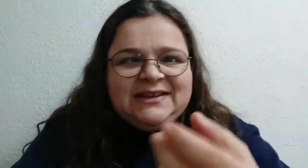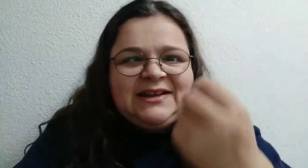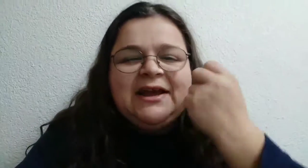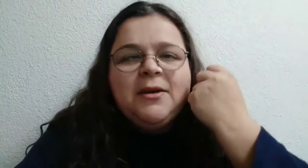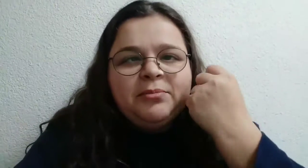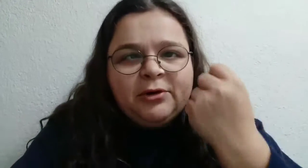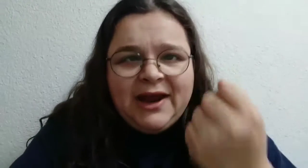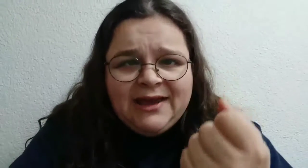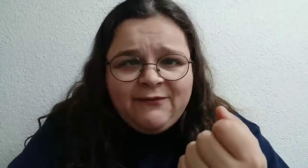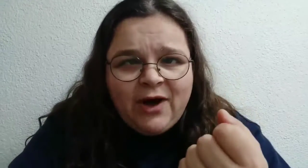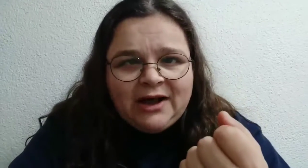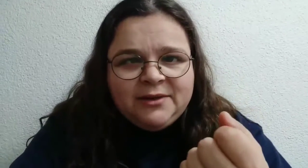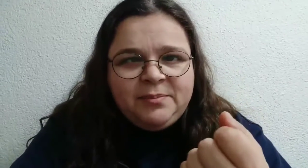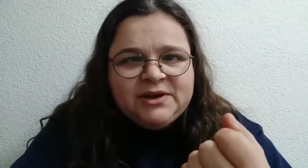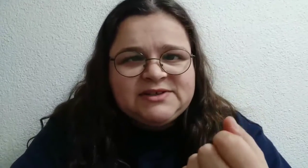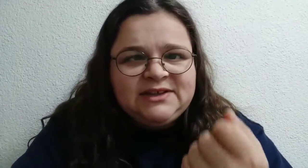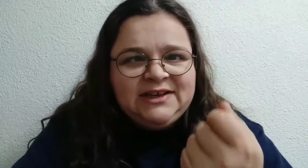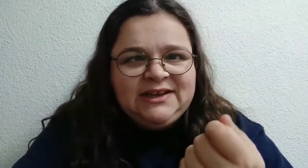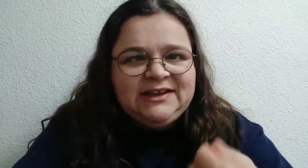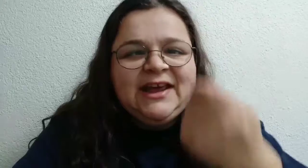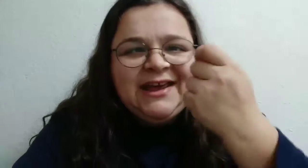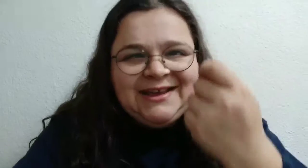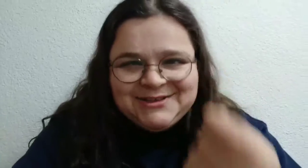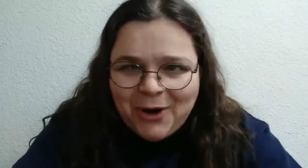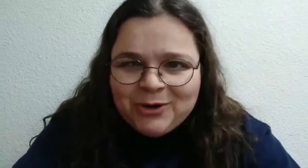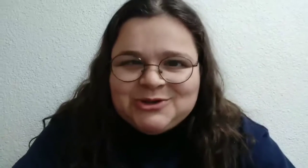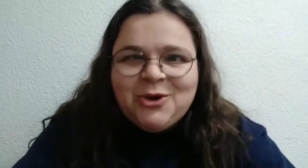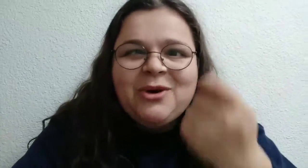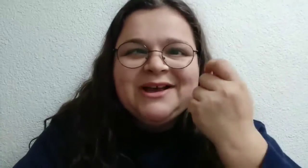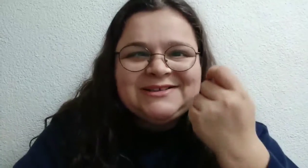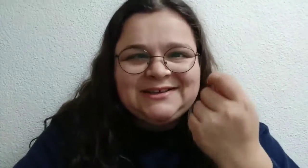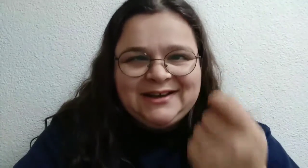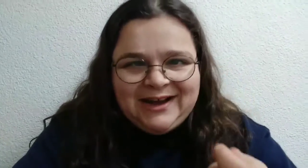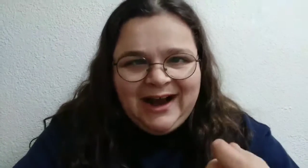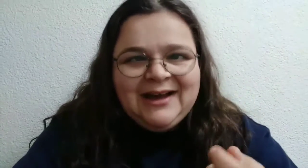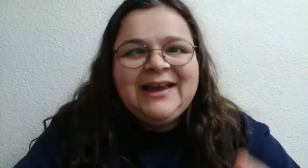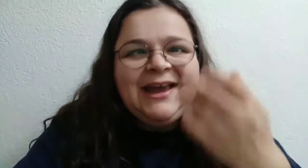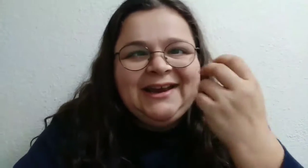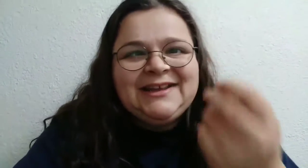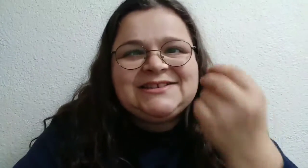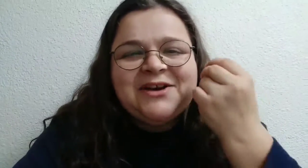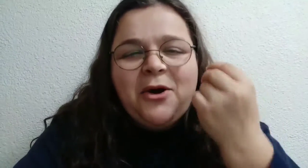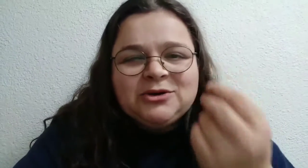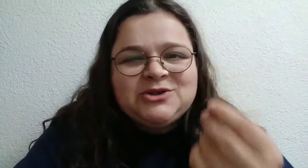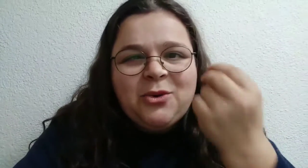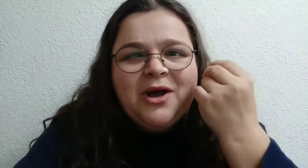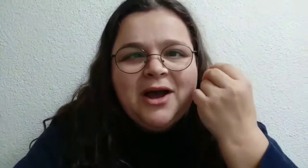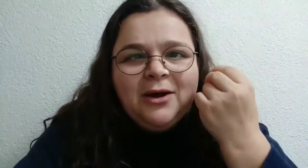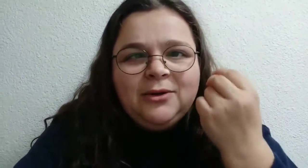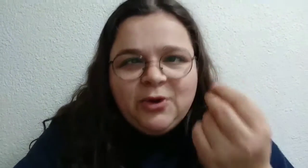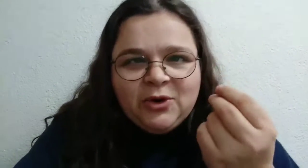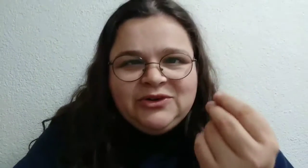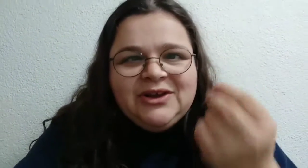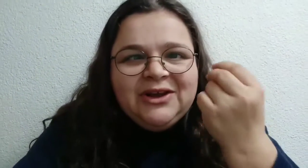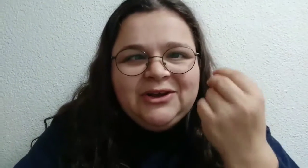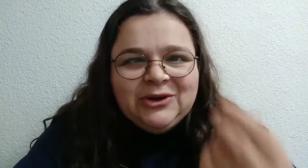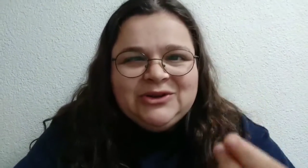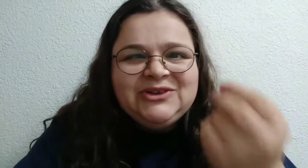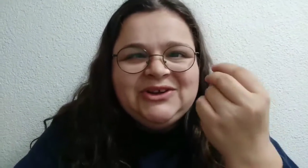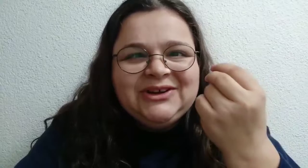saying that praying for other person in need, it's also tzedakah, and it's also a good, good,